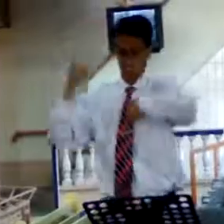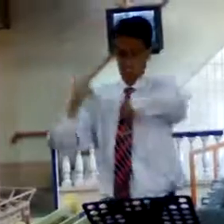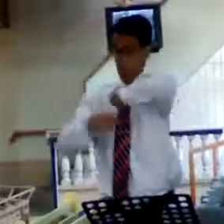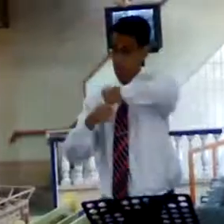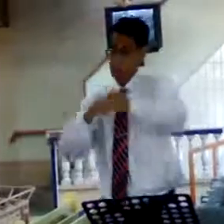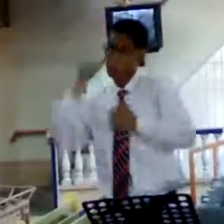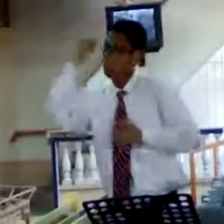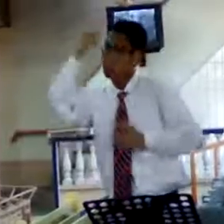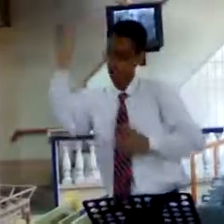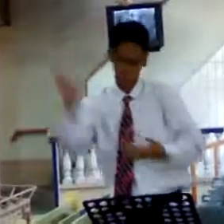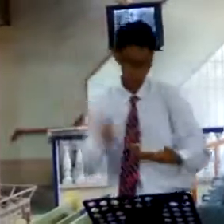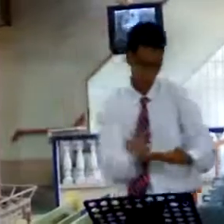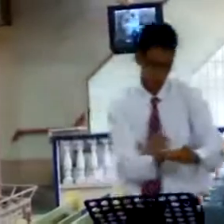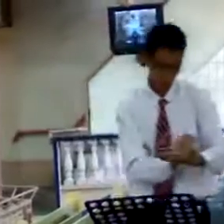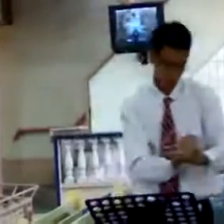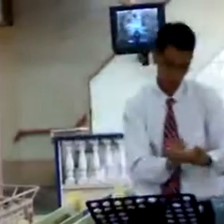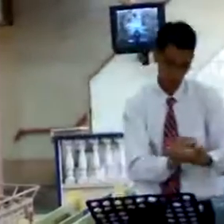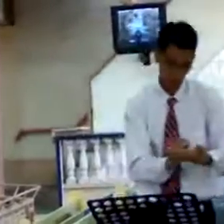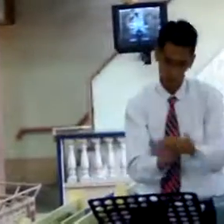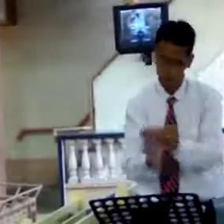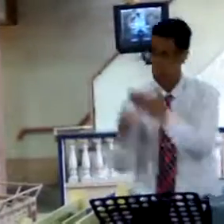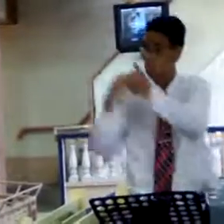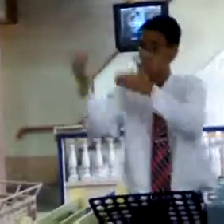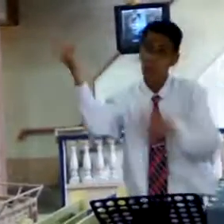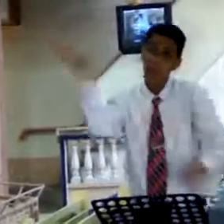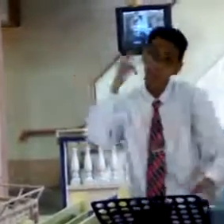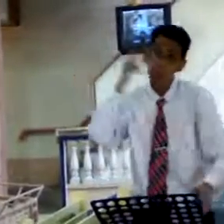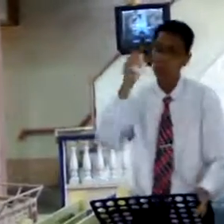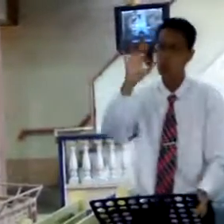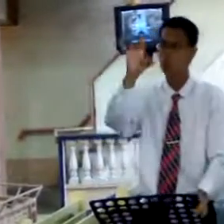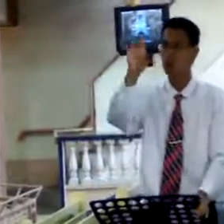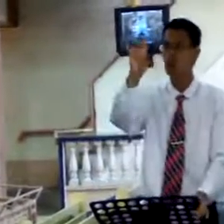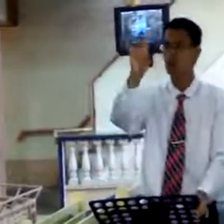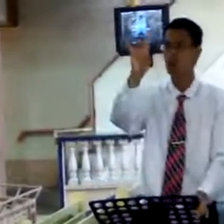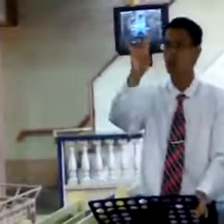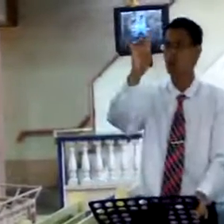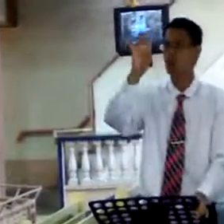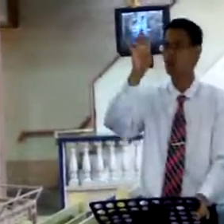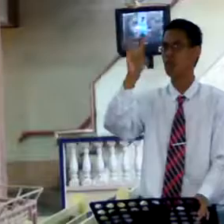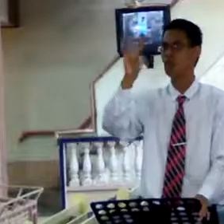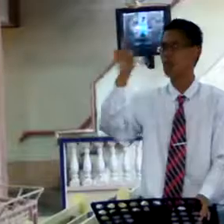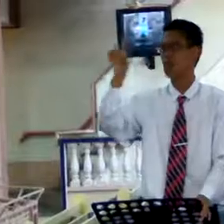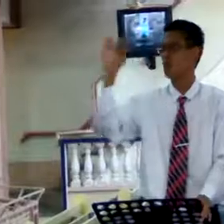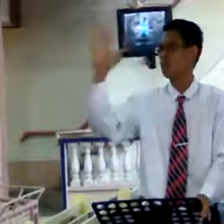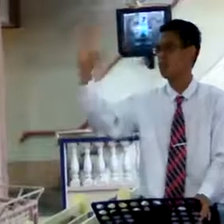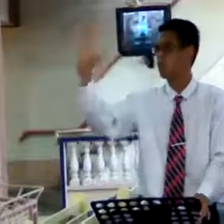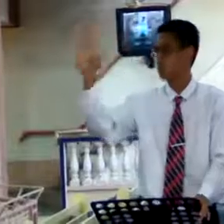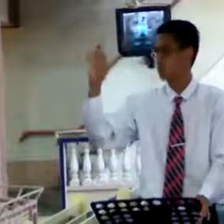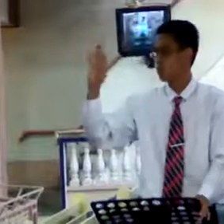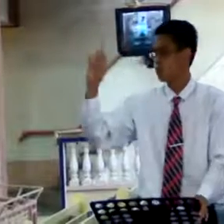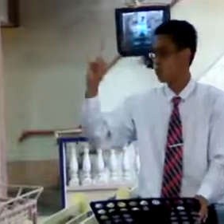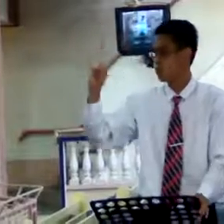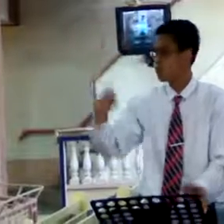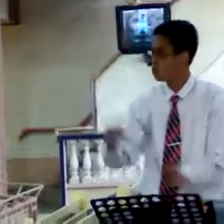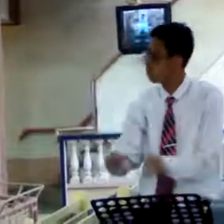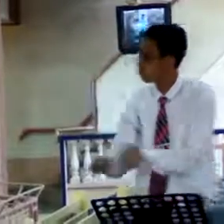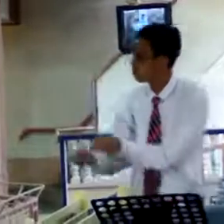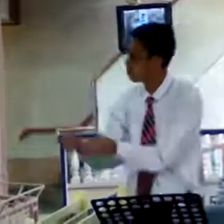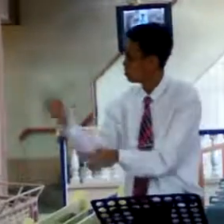natin a score of the mission. You are not the pastor, therefore, hindi tayo naka-act